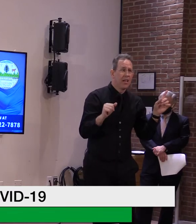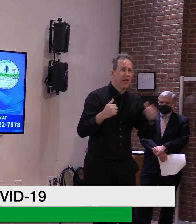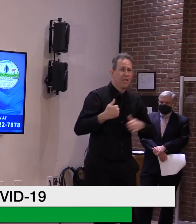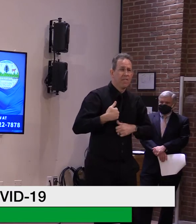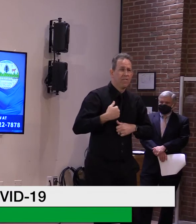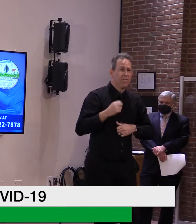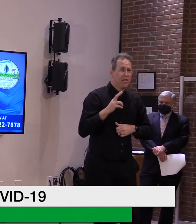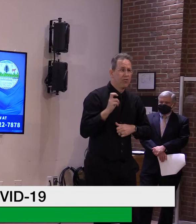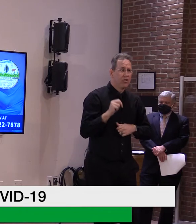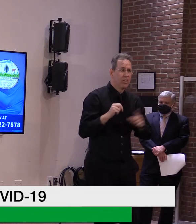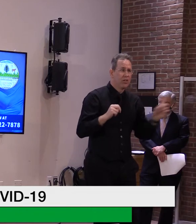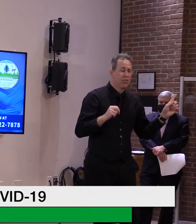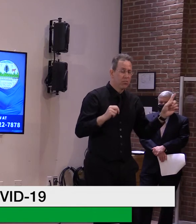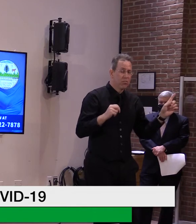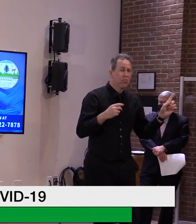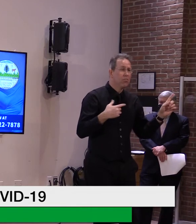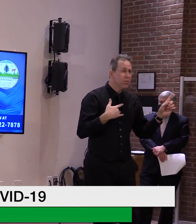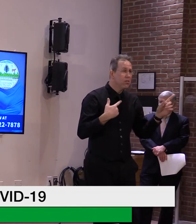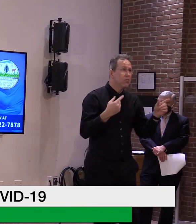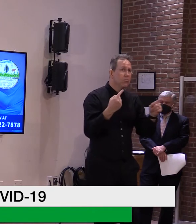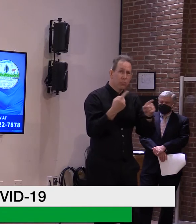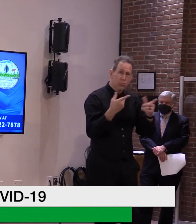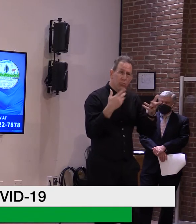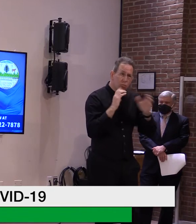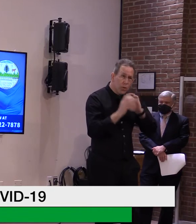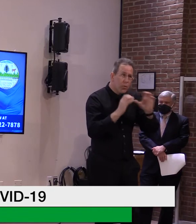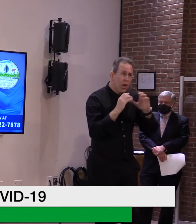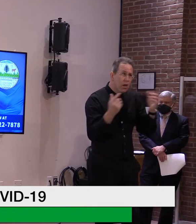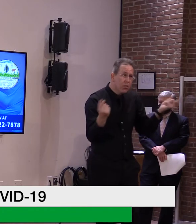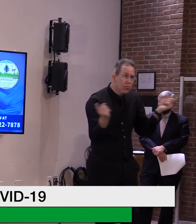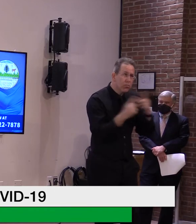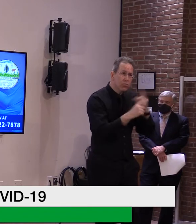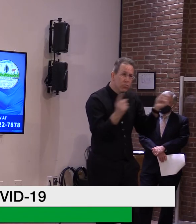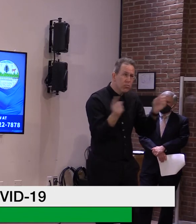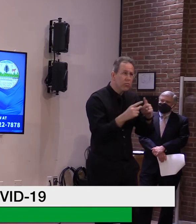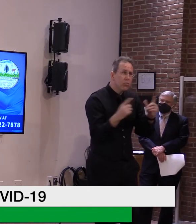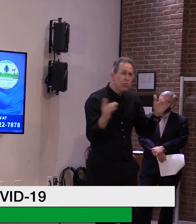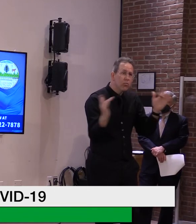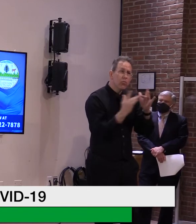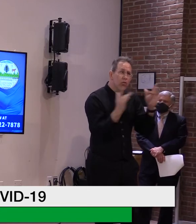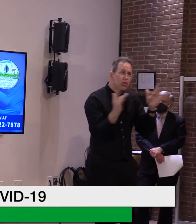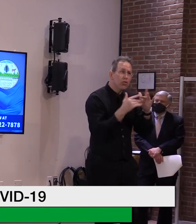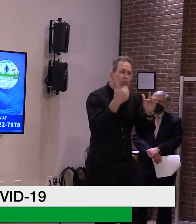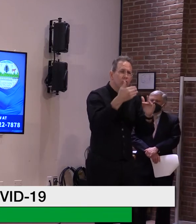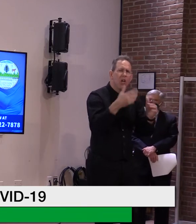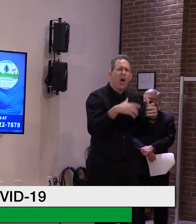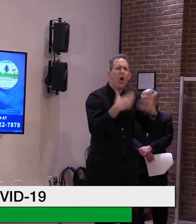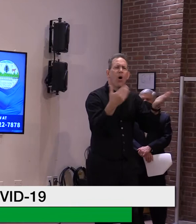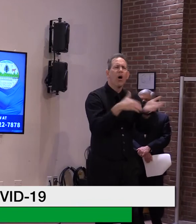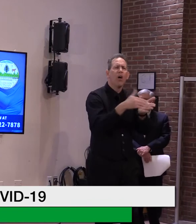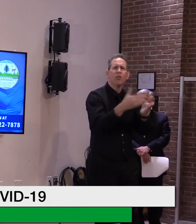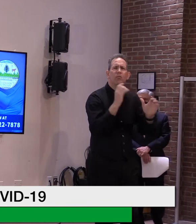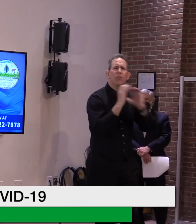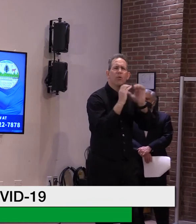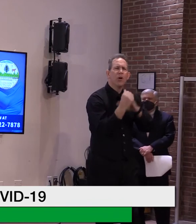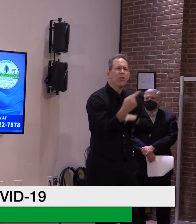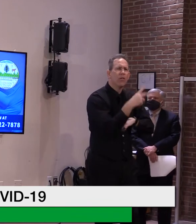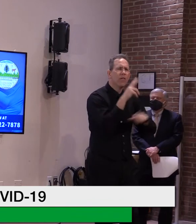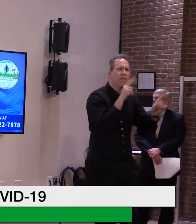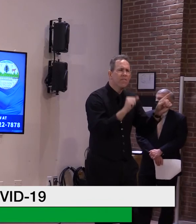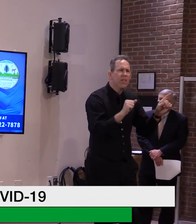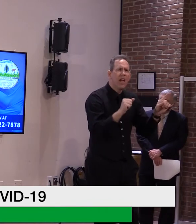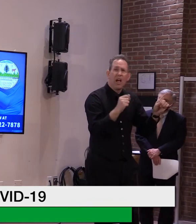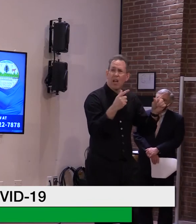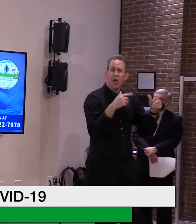communications with the VA or every other day? Or what did, what was the agreement as far as keeping the doors of communications going?